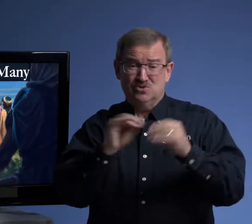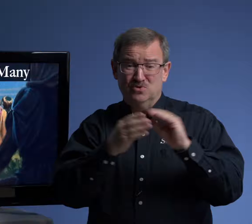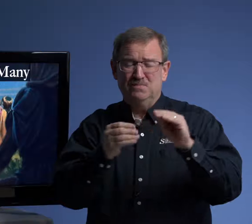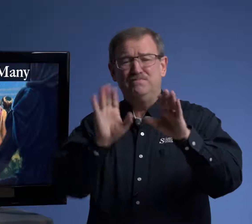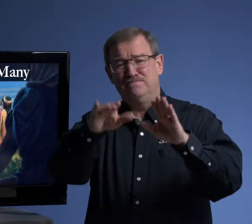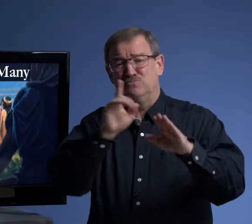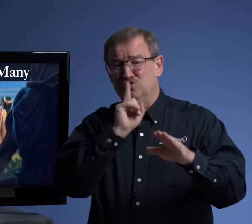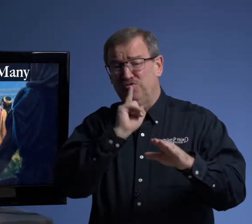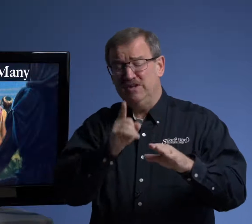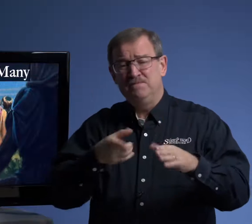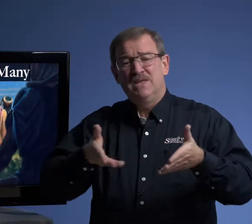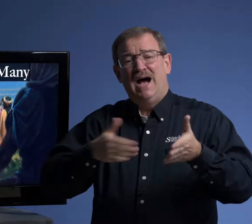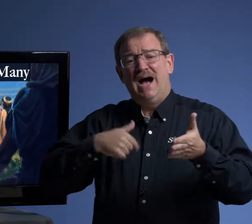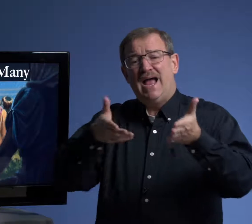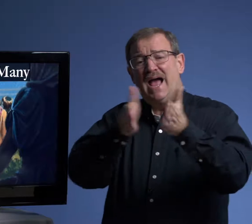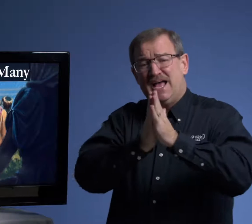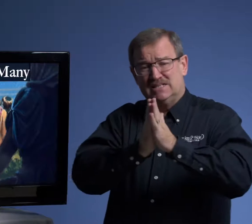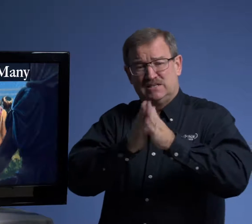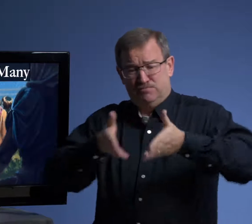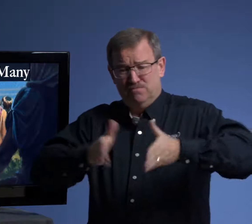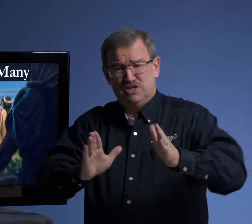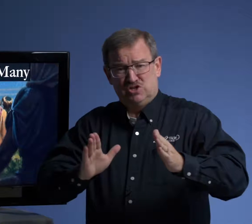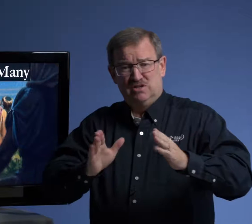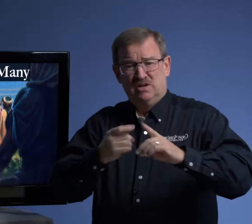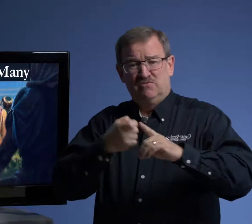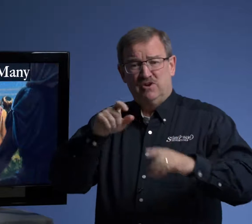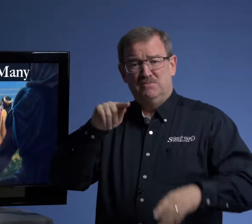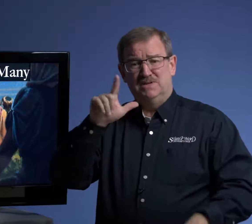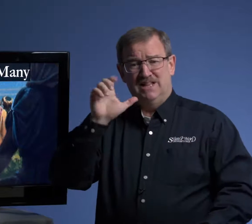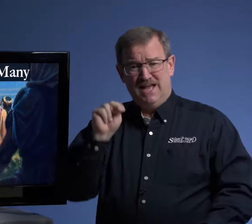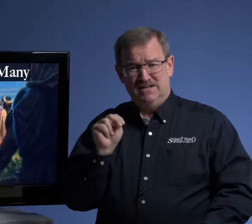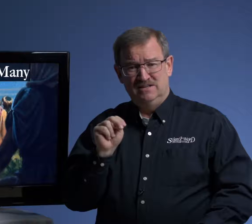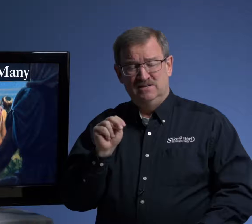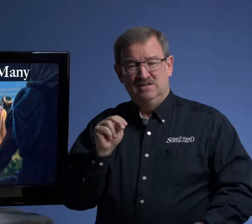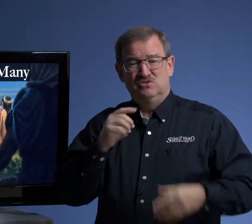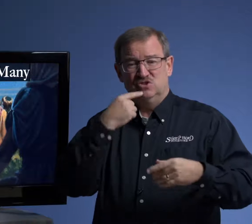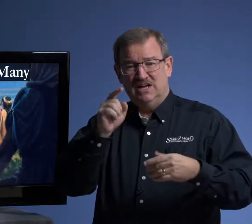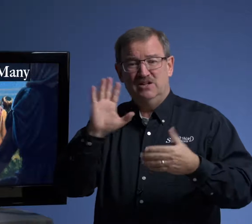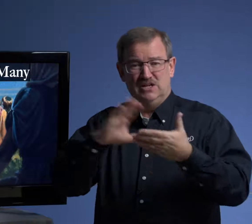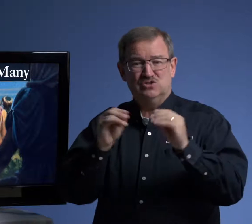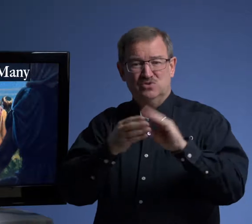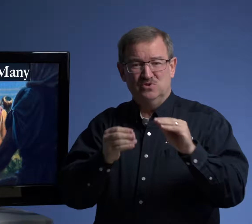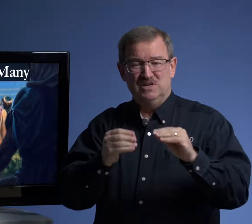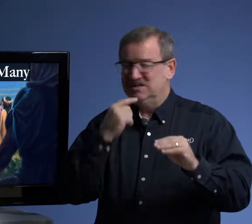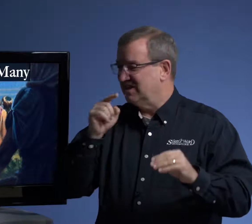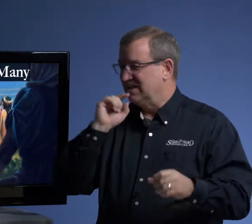story. Truthfully, I asked permission from Glenn to tell his story. He said,